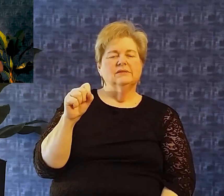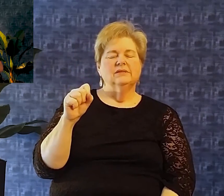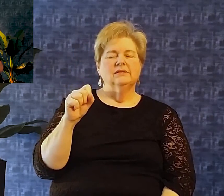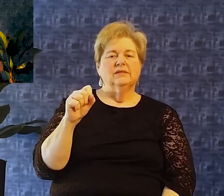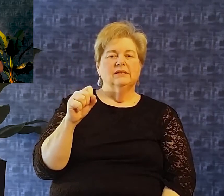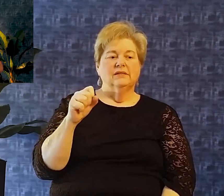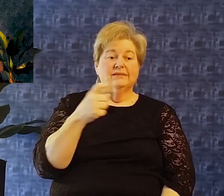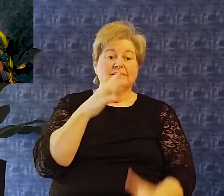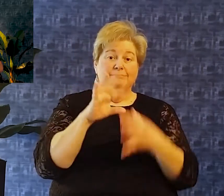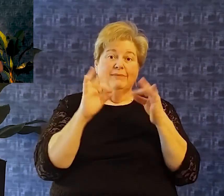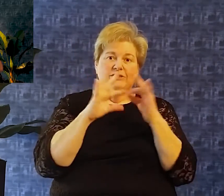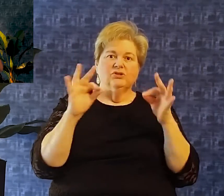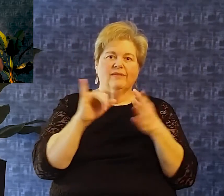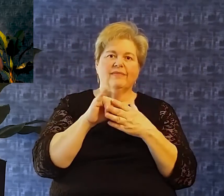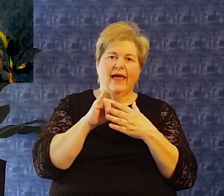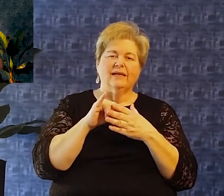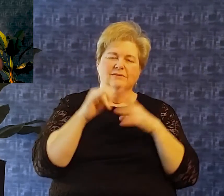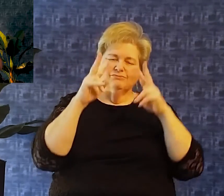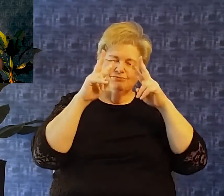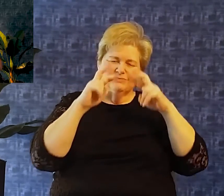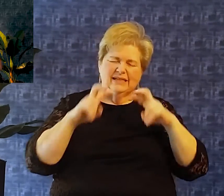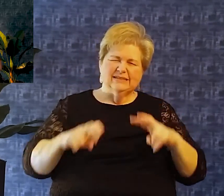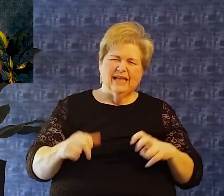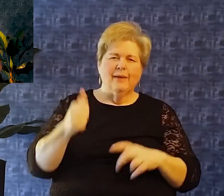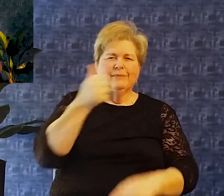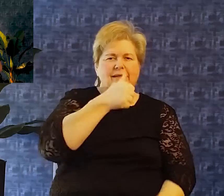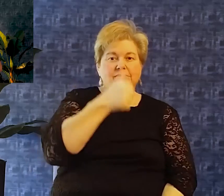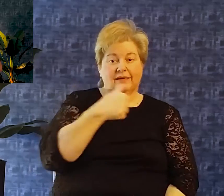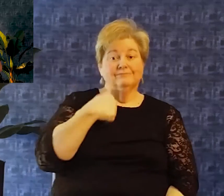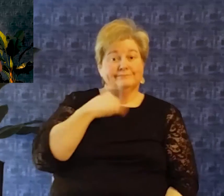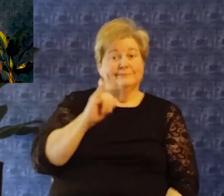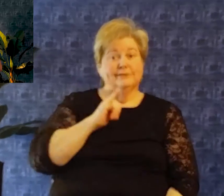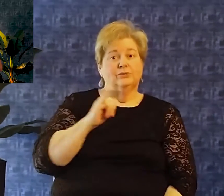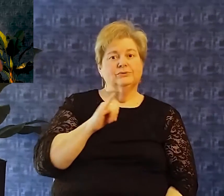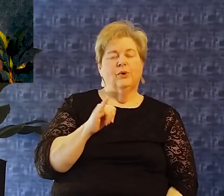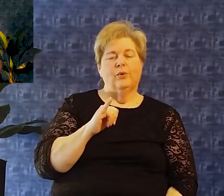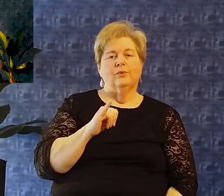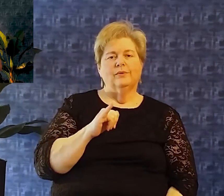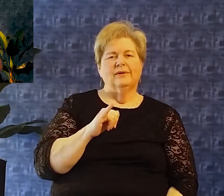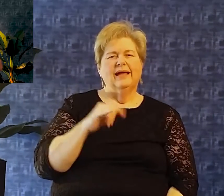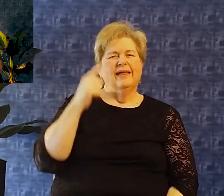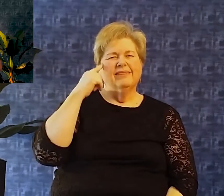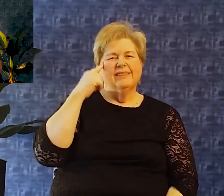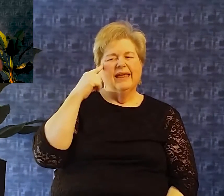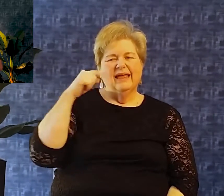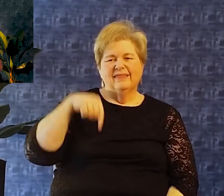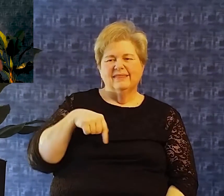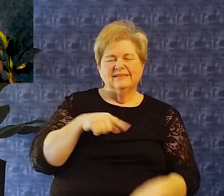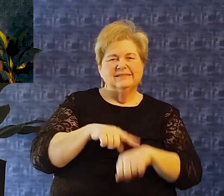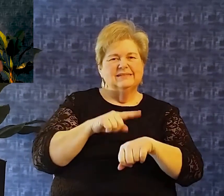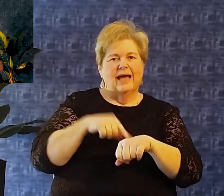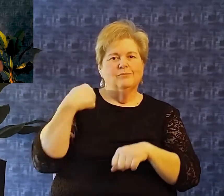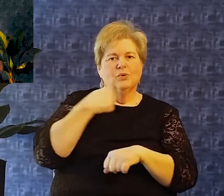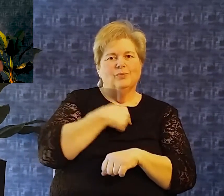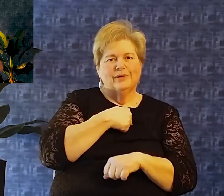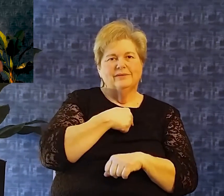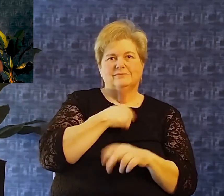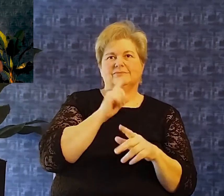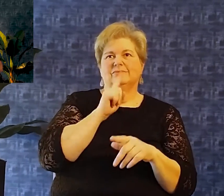Hitting hitting the the pause button so to speak and we are kind of resetting Our norm and what all this means That